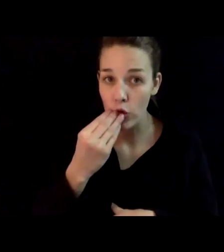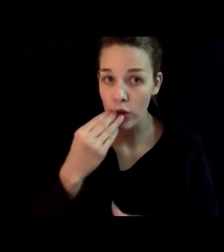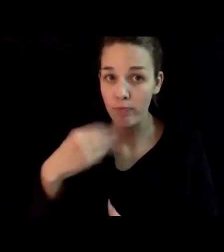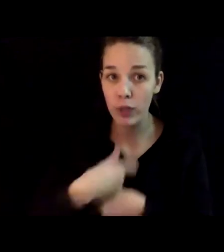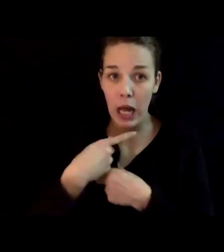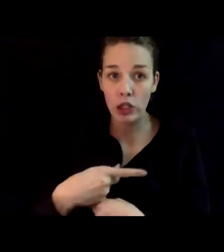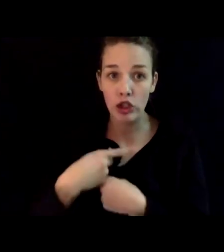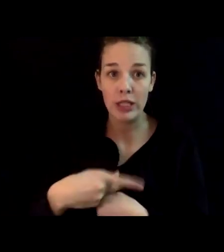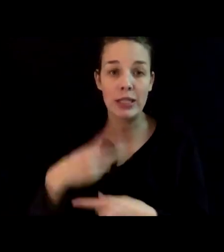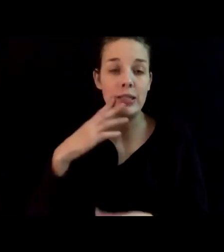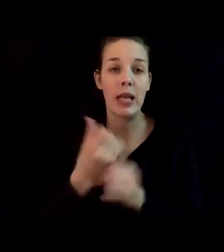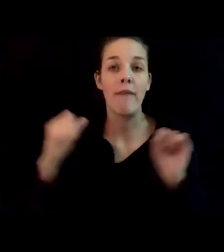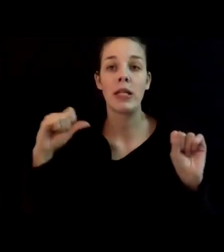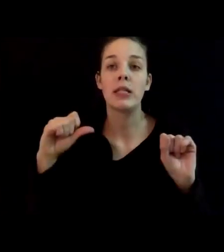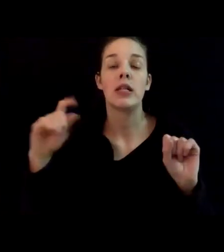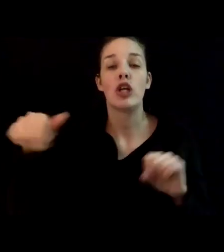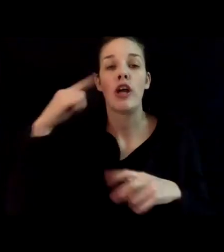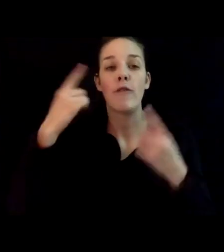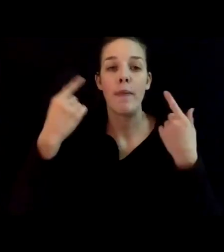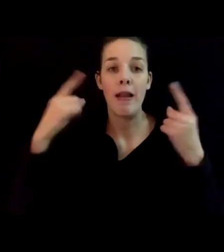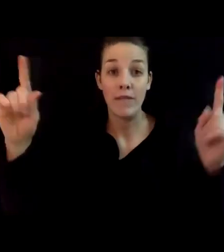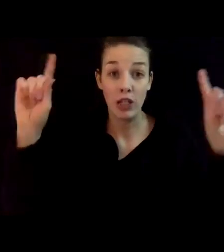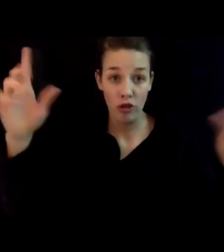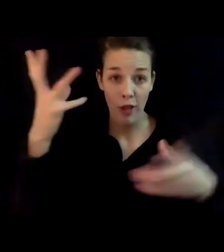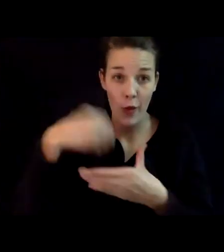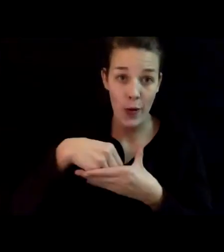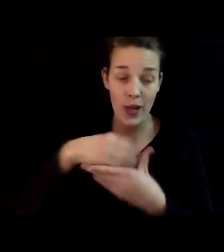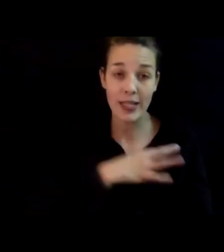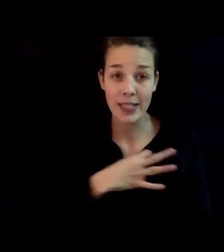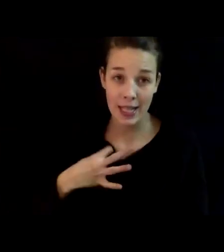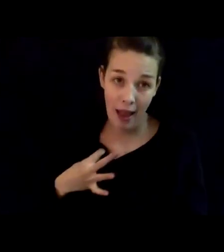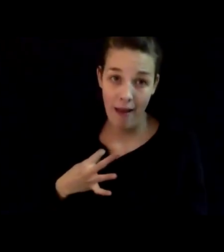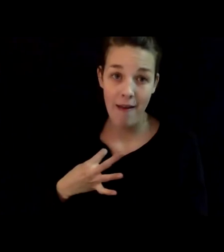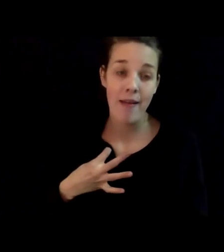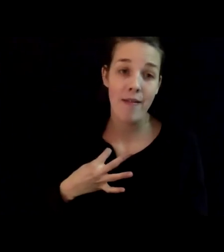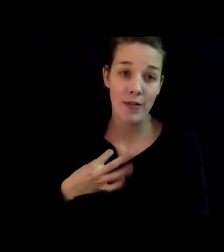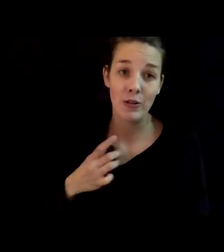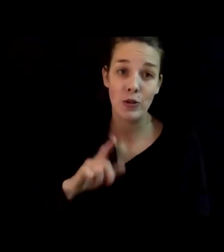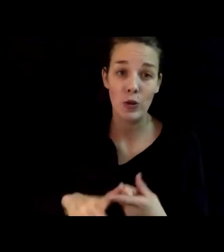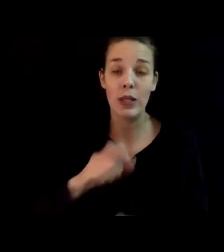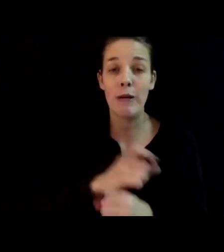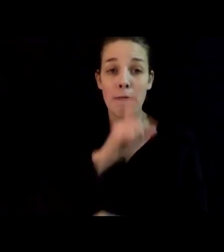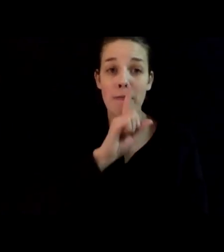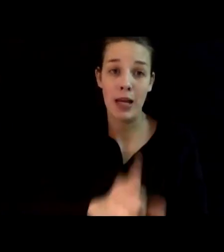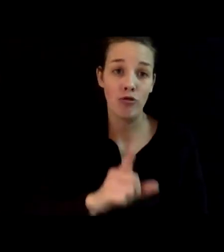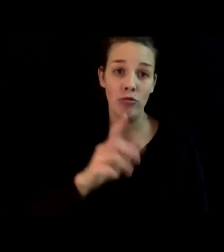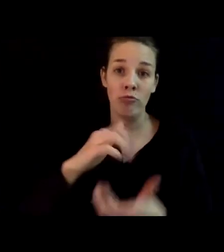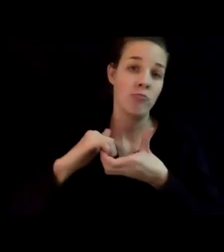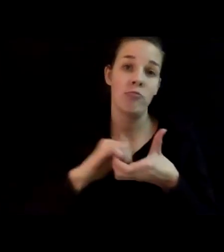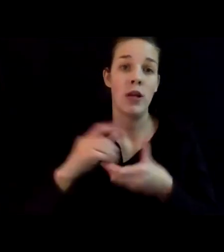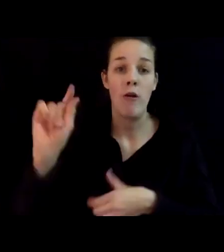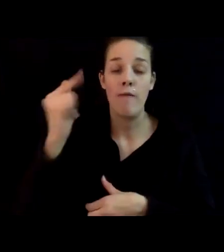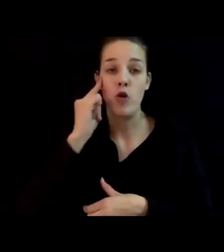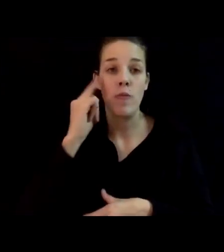and government officials, including staff, to ensure a continuity of government who are